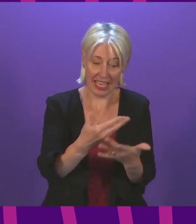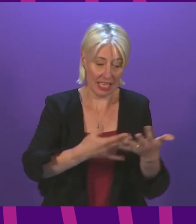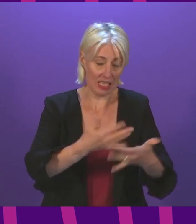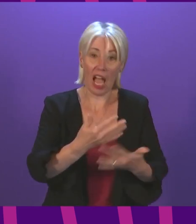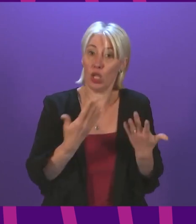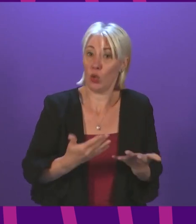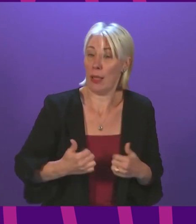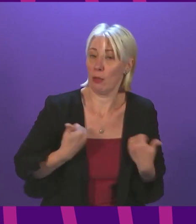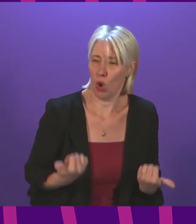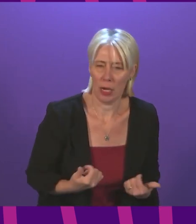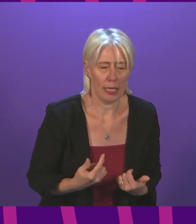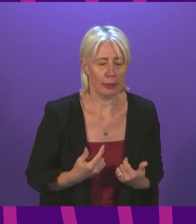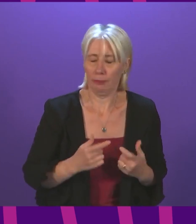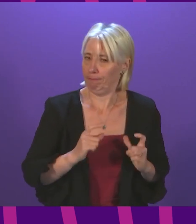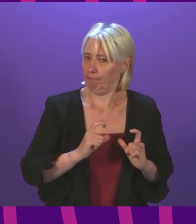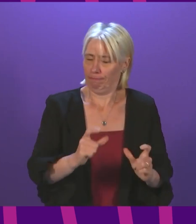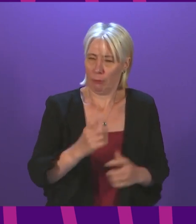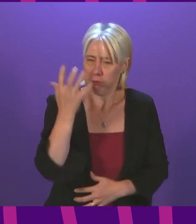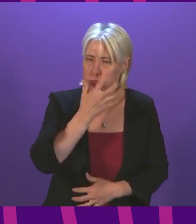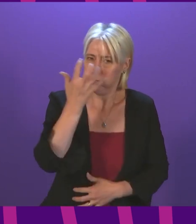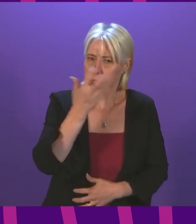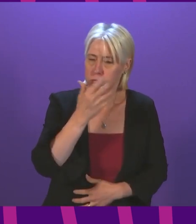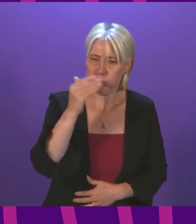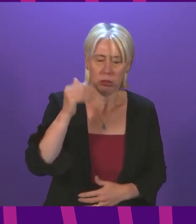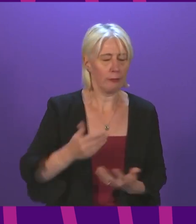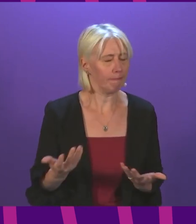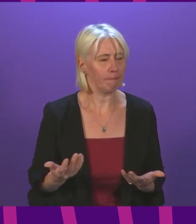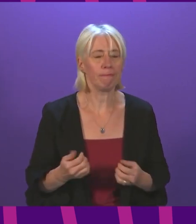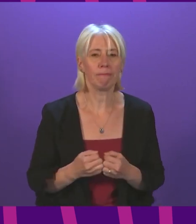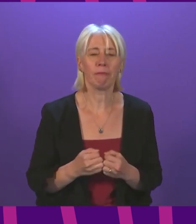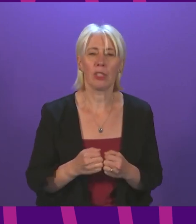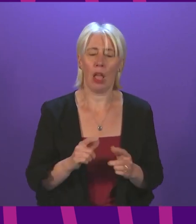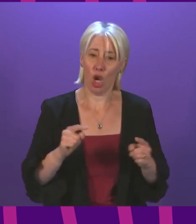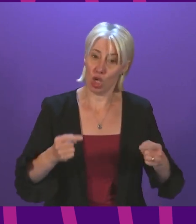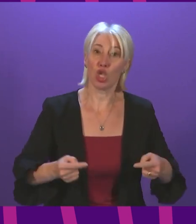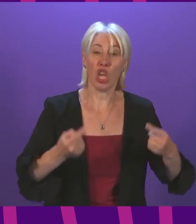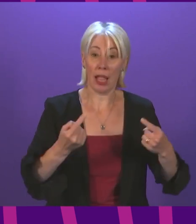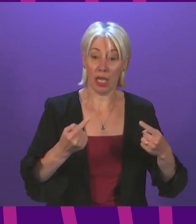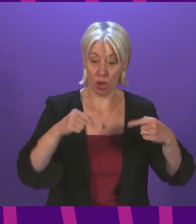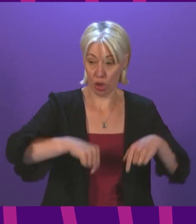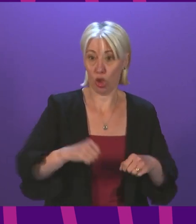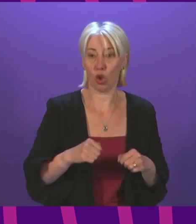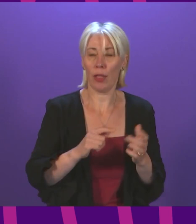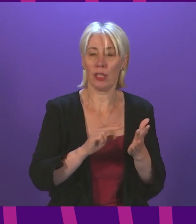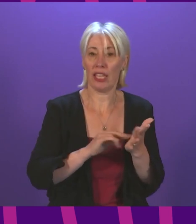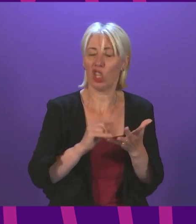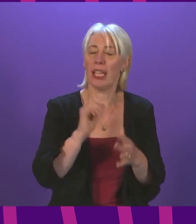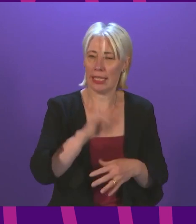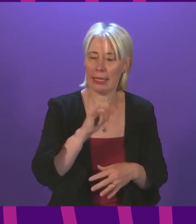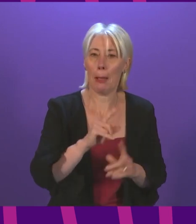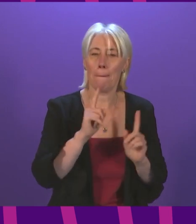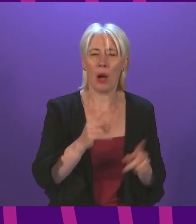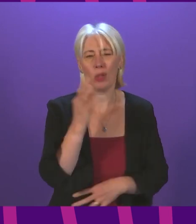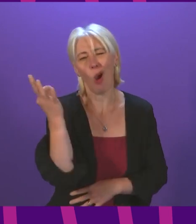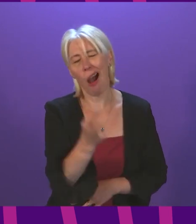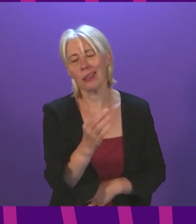morning continue a very worrying trend. Given the scale of the challenge in Scotland's NHS, I firstly want to ask